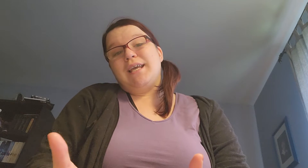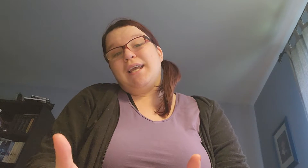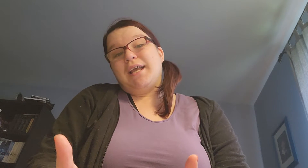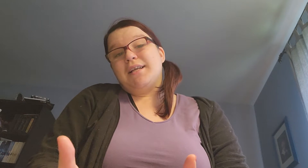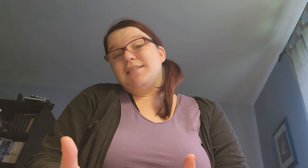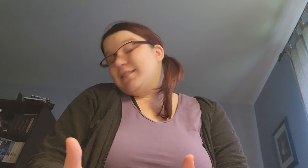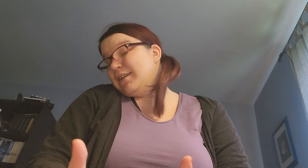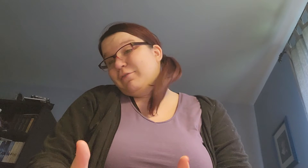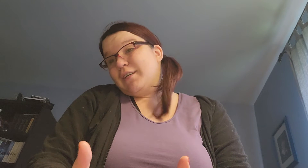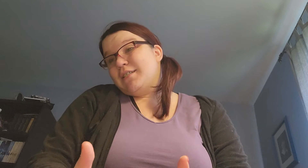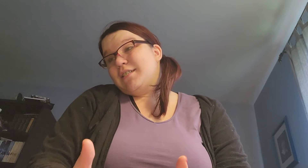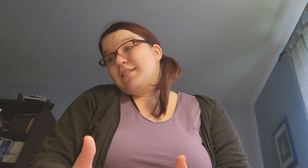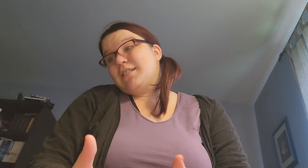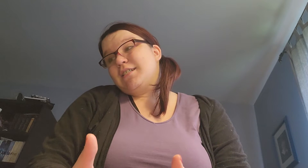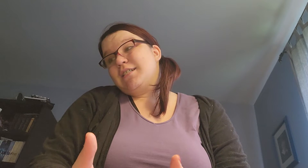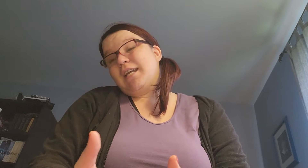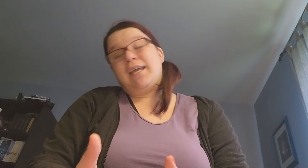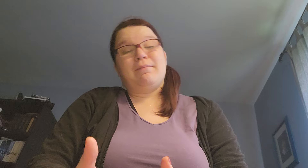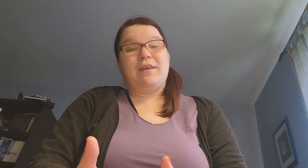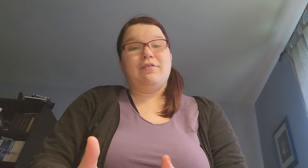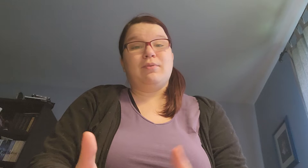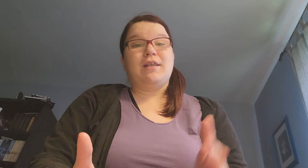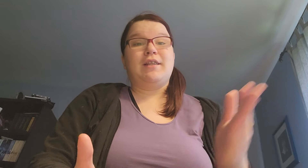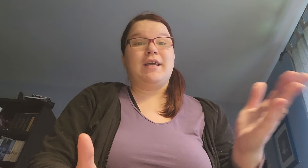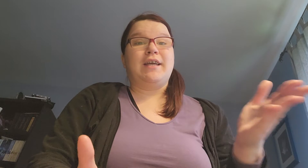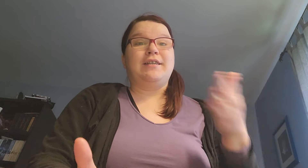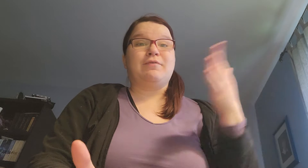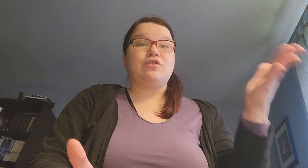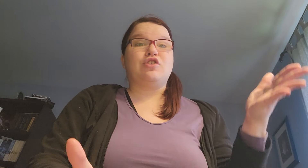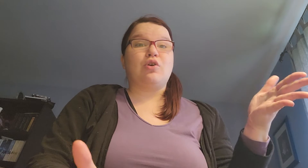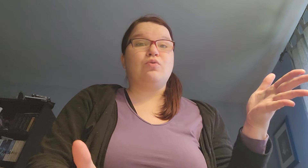different AMVs with, like, different shows.